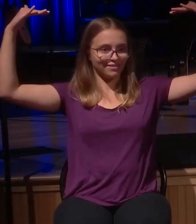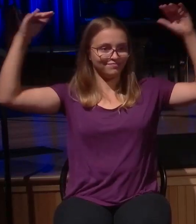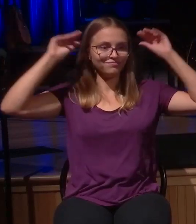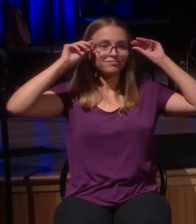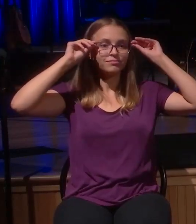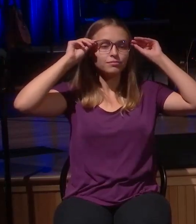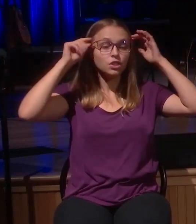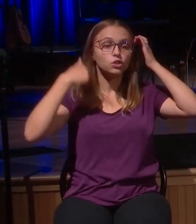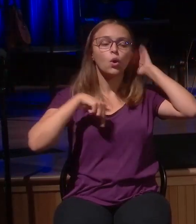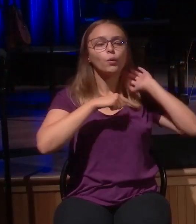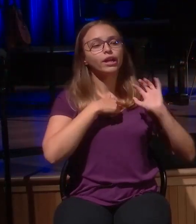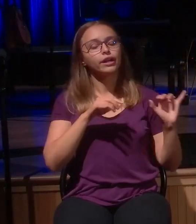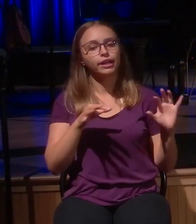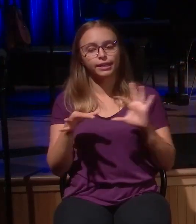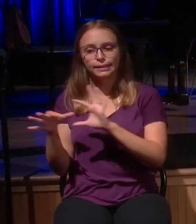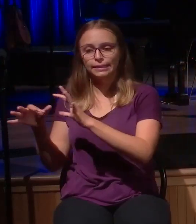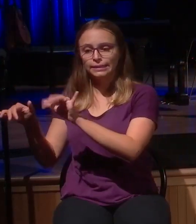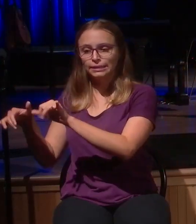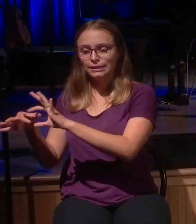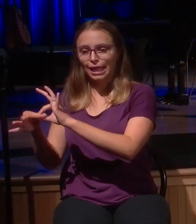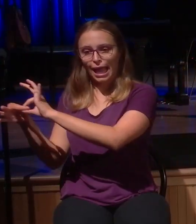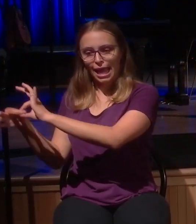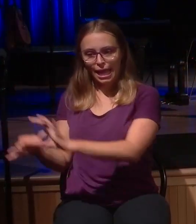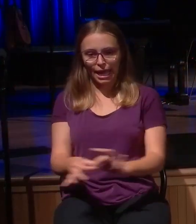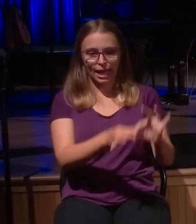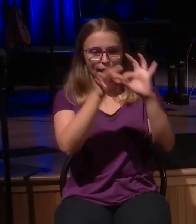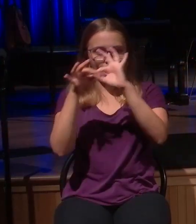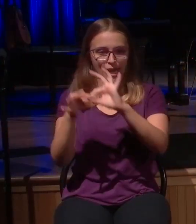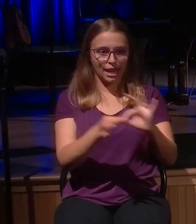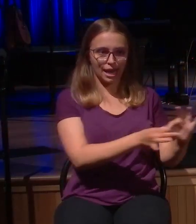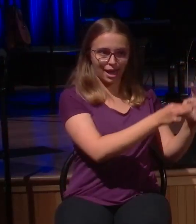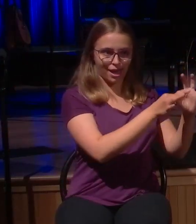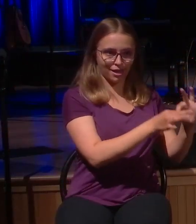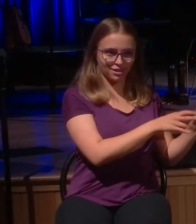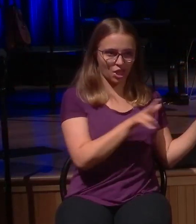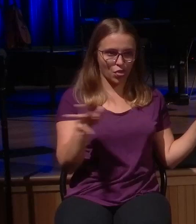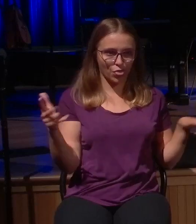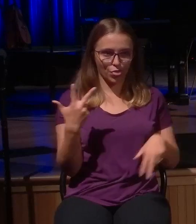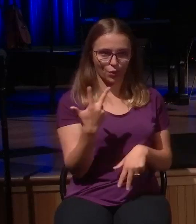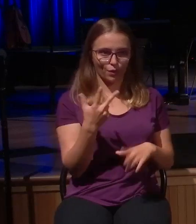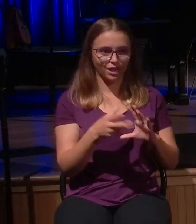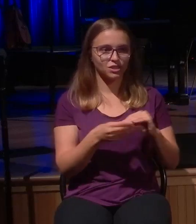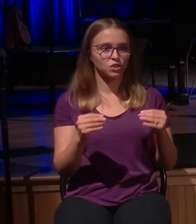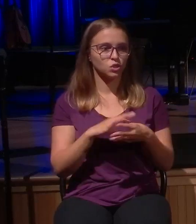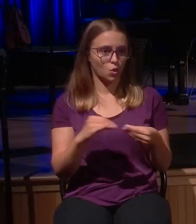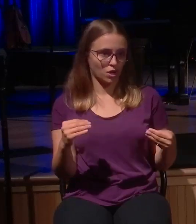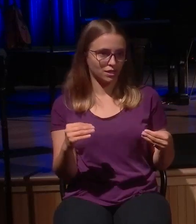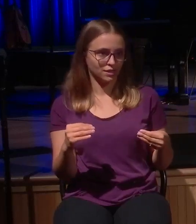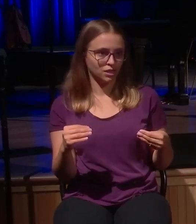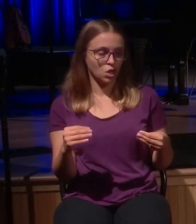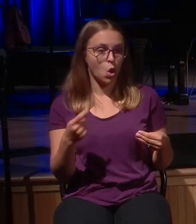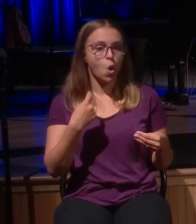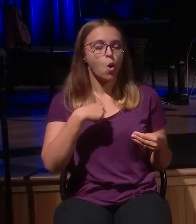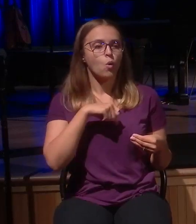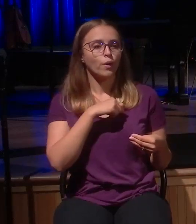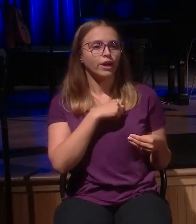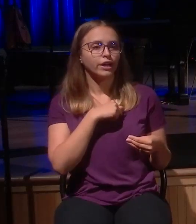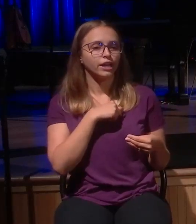three of these together. We're not going to walk through from the start to the finish in this. As we're going to work through this, we're going to draw some similarities